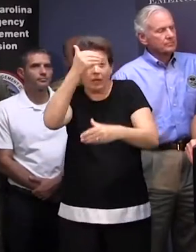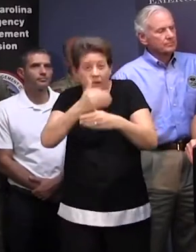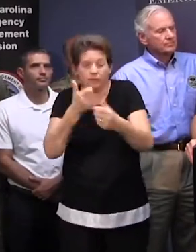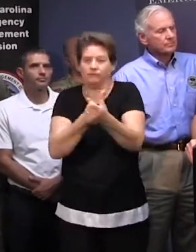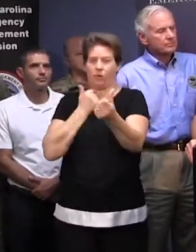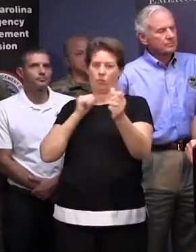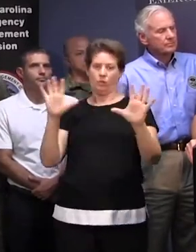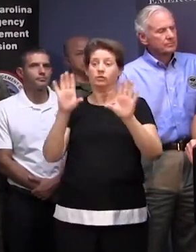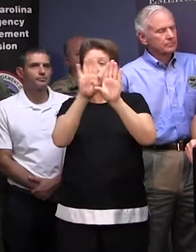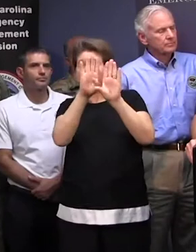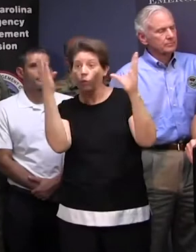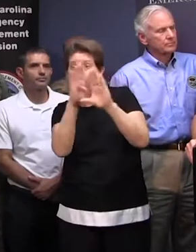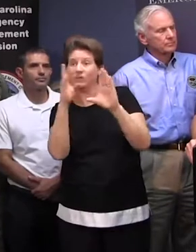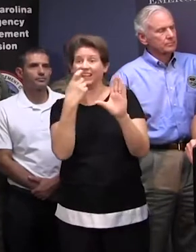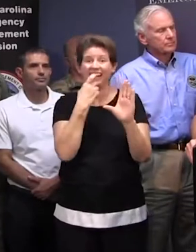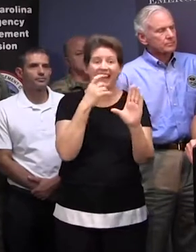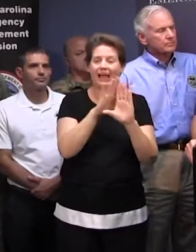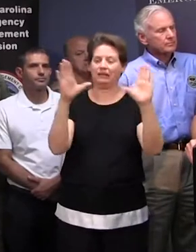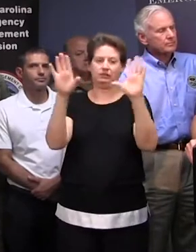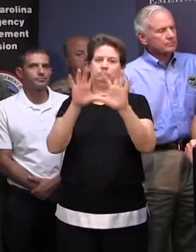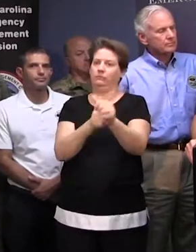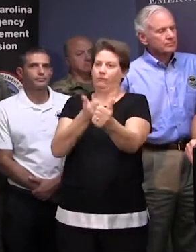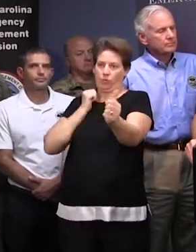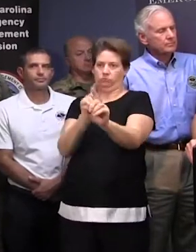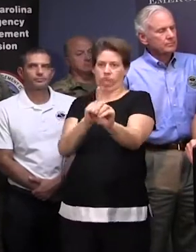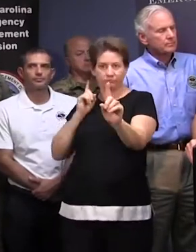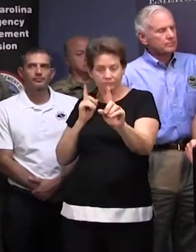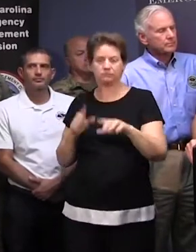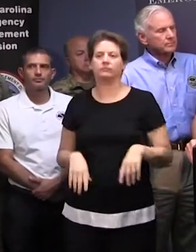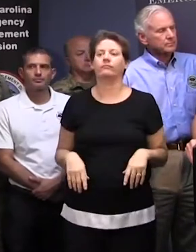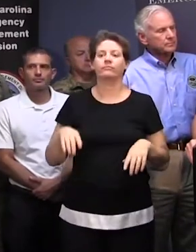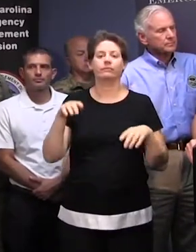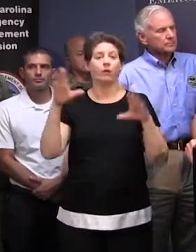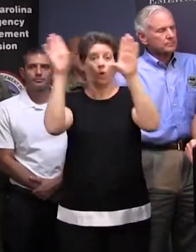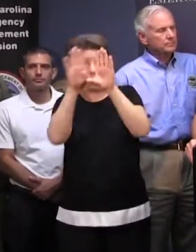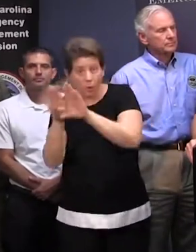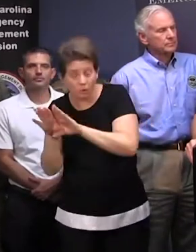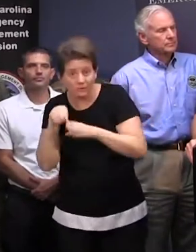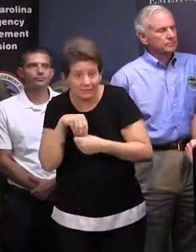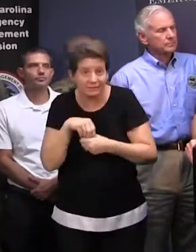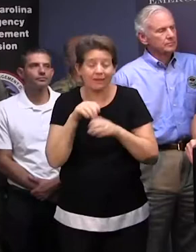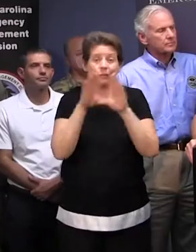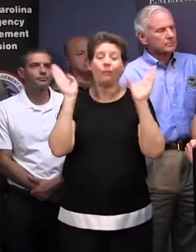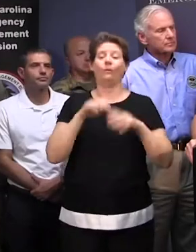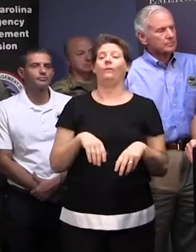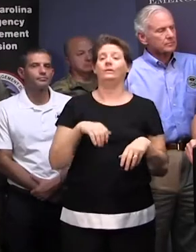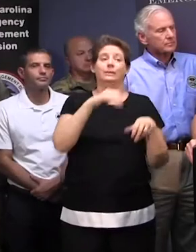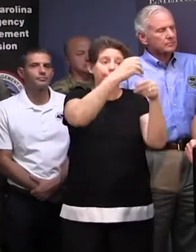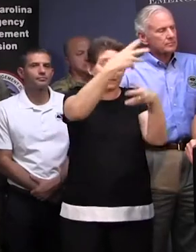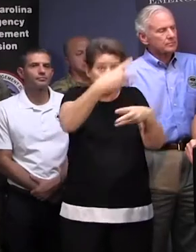doors, closing the interior doors and securing and bracing external doors, keeping the blinds and windows,